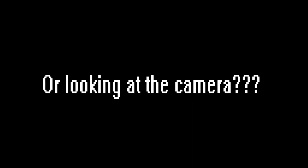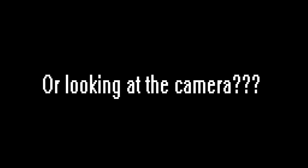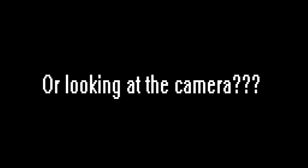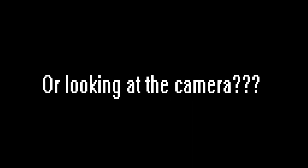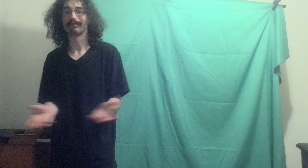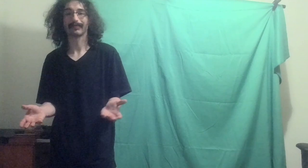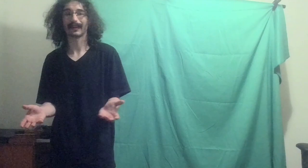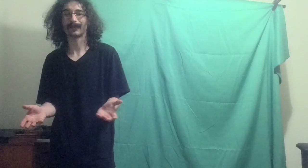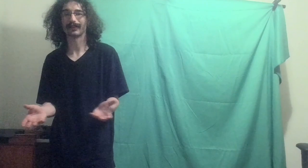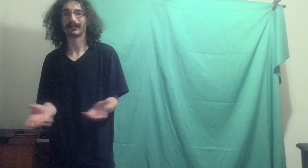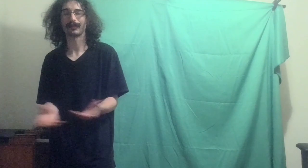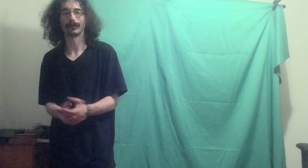that works too.